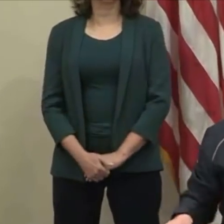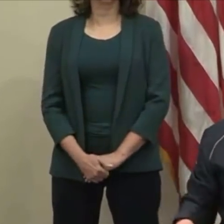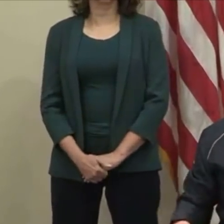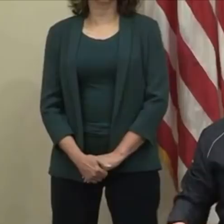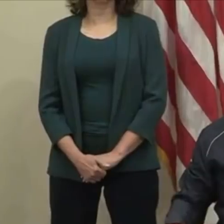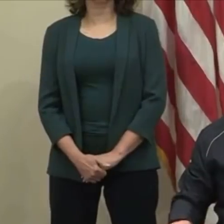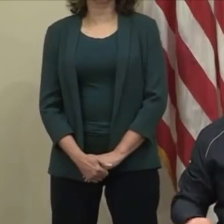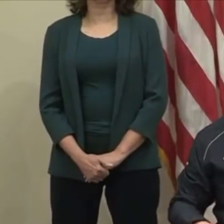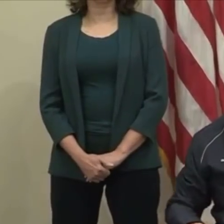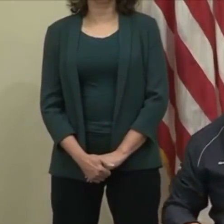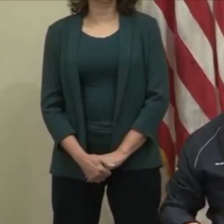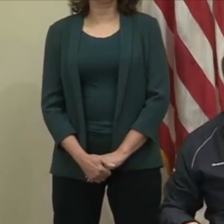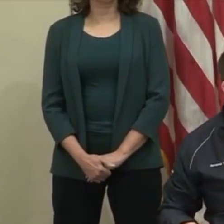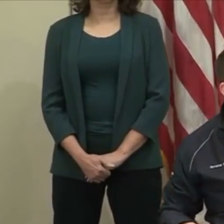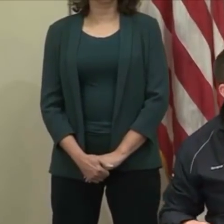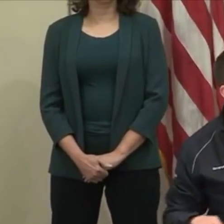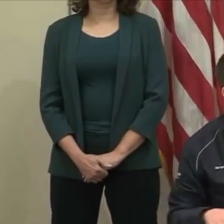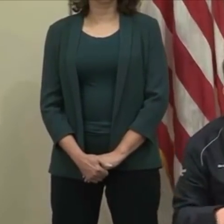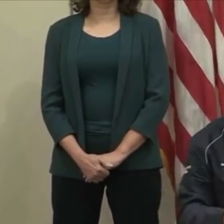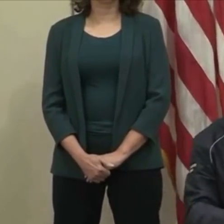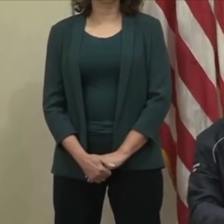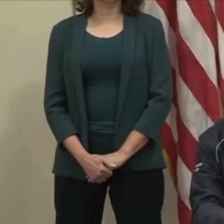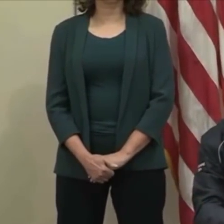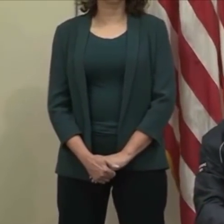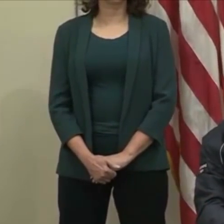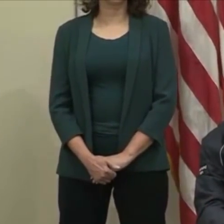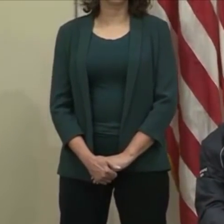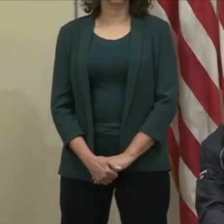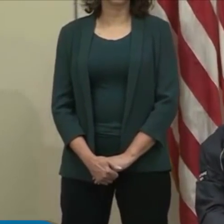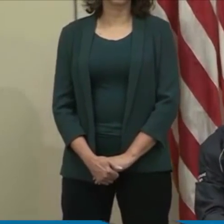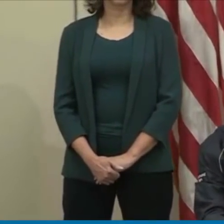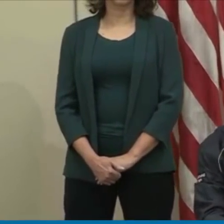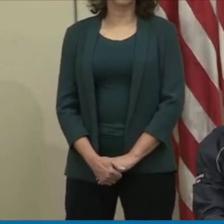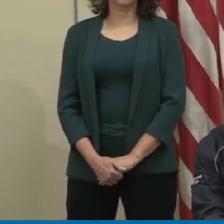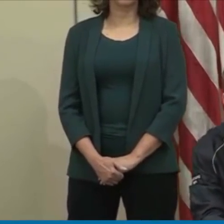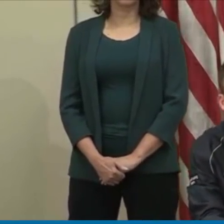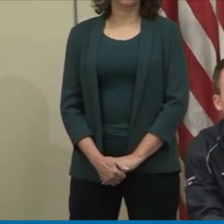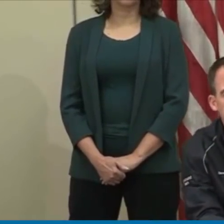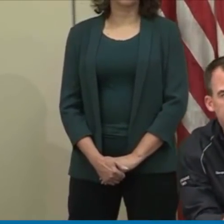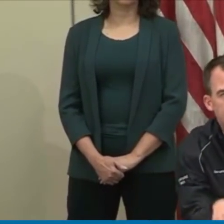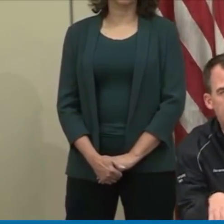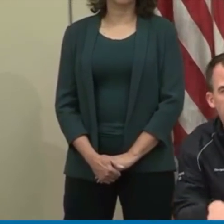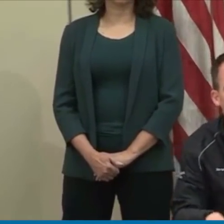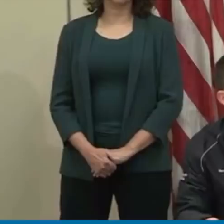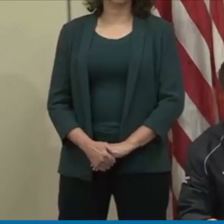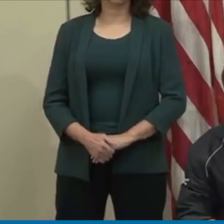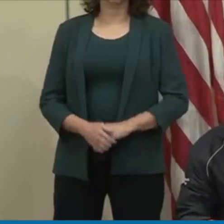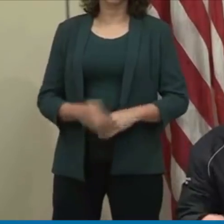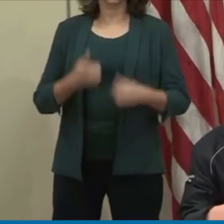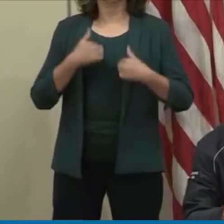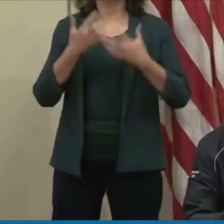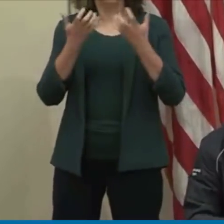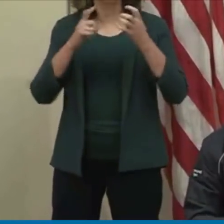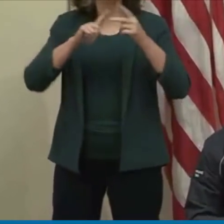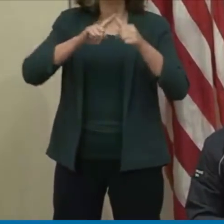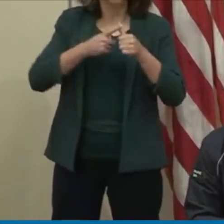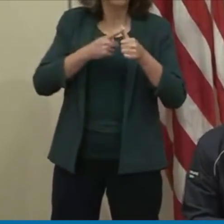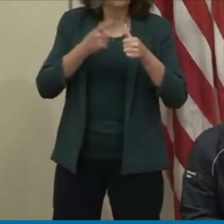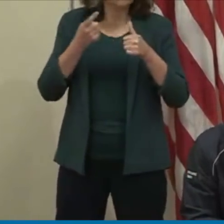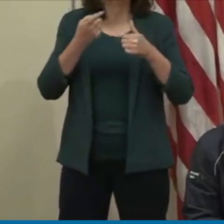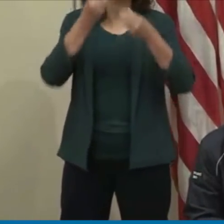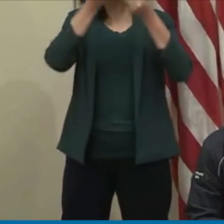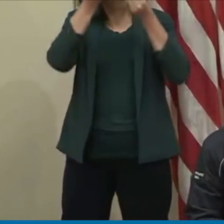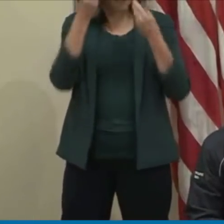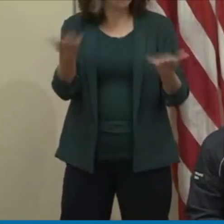You know, just want to first start out and thank Oklahomans, our health care providers. went and took a